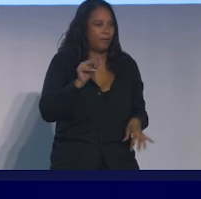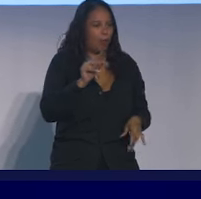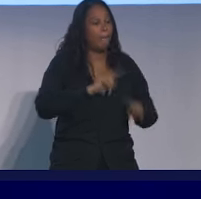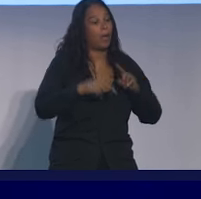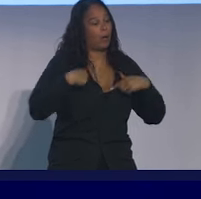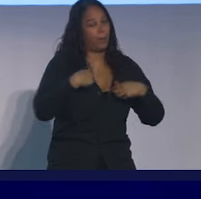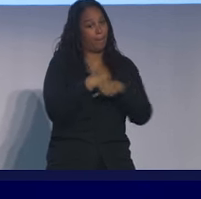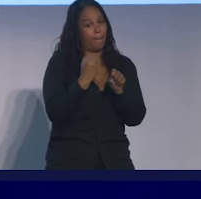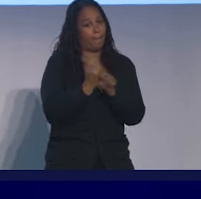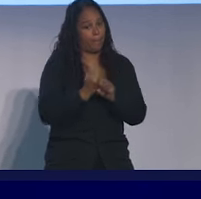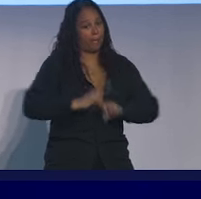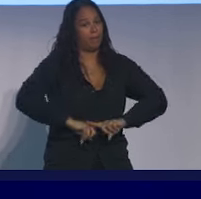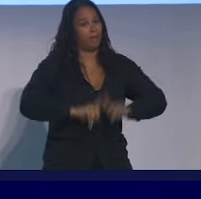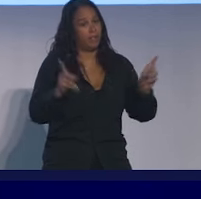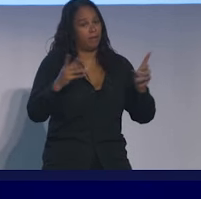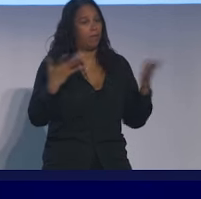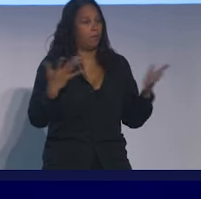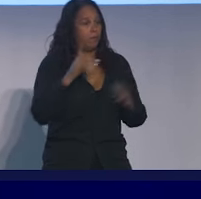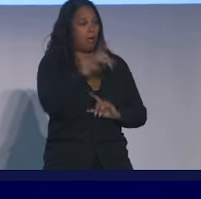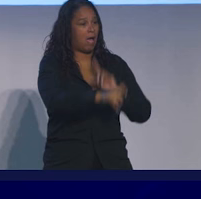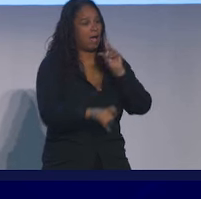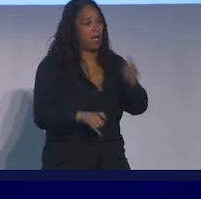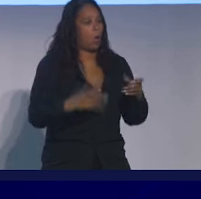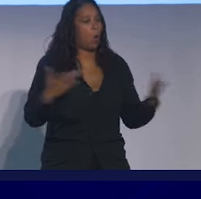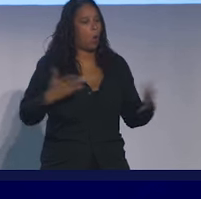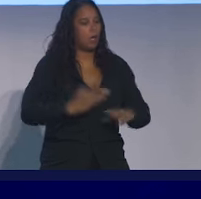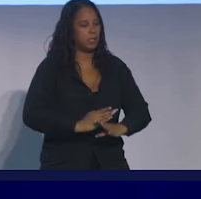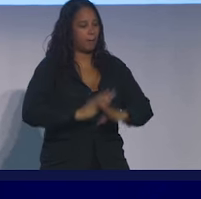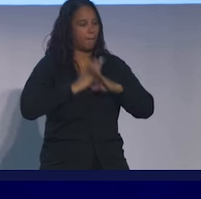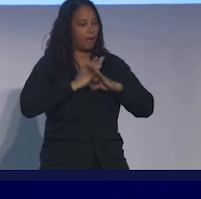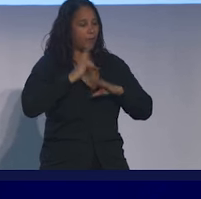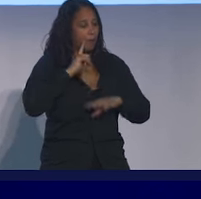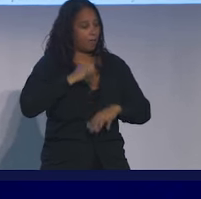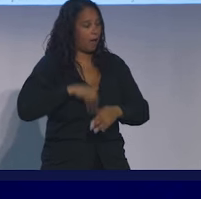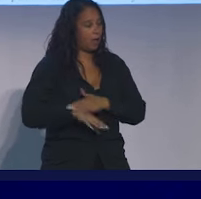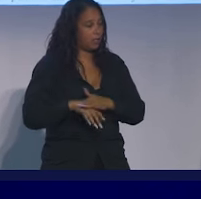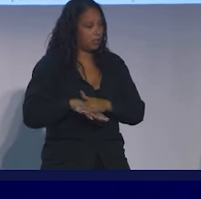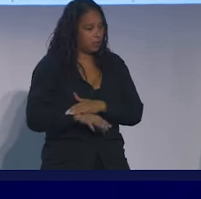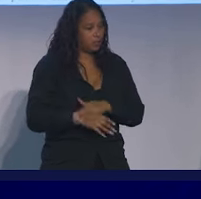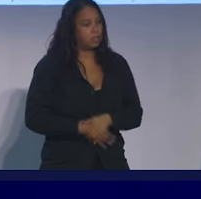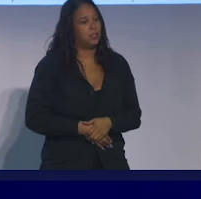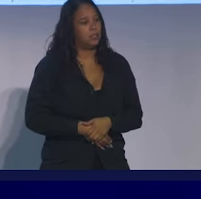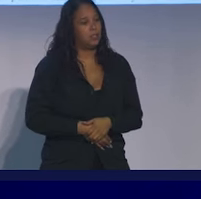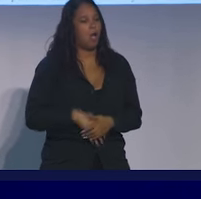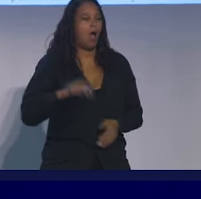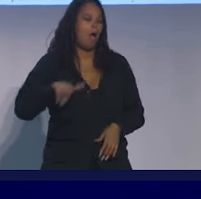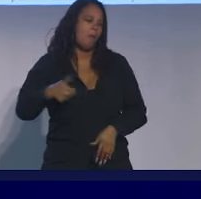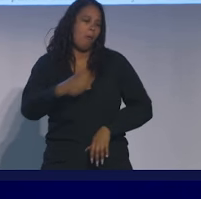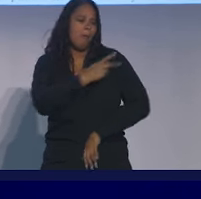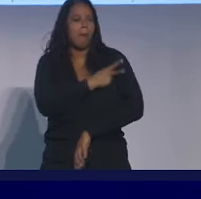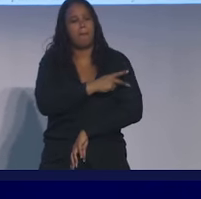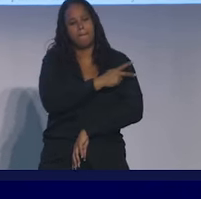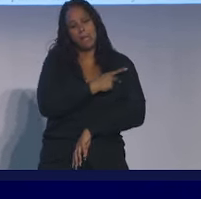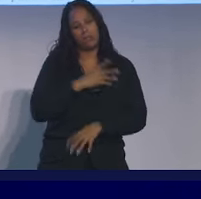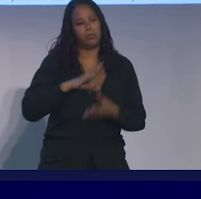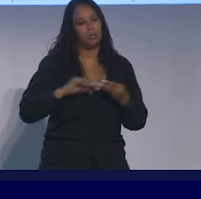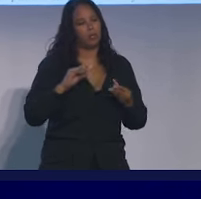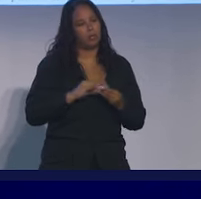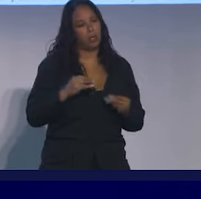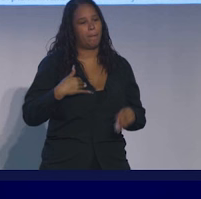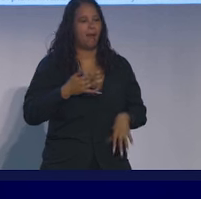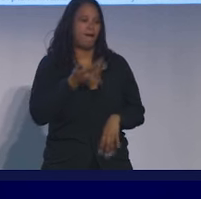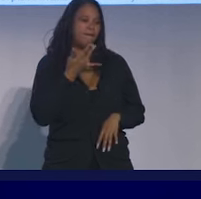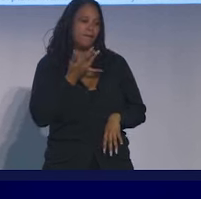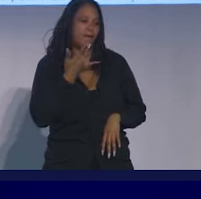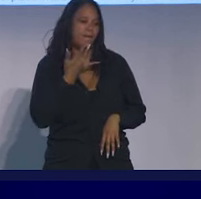difference by just asking the question what are those barriers to access? Another example and this is another patient story I guess we also called her Sonia. It's my favorite fake